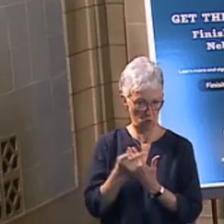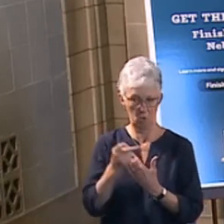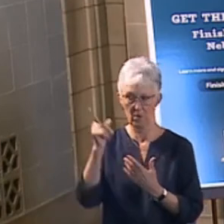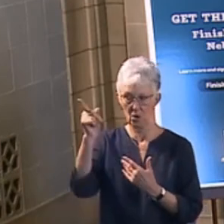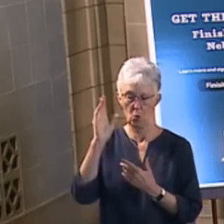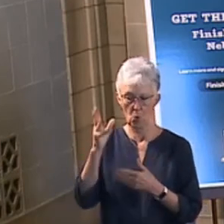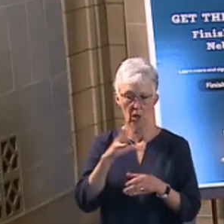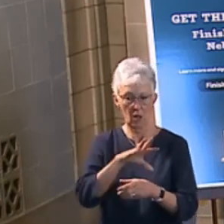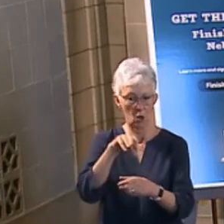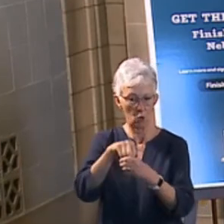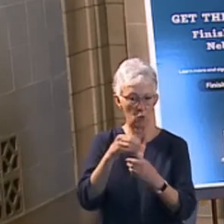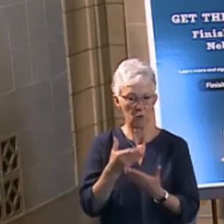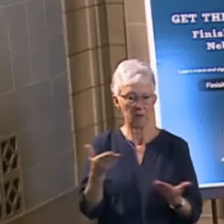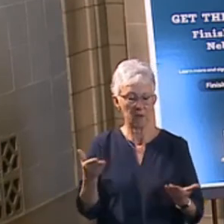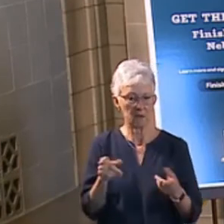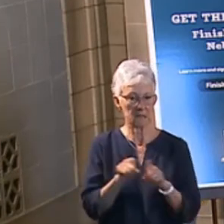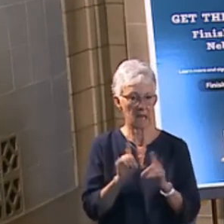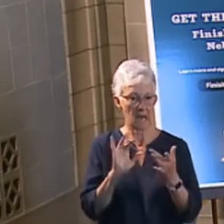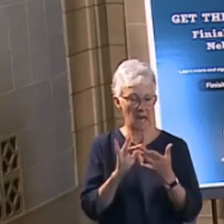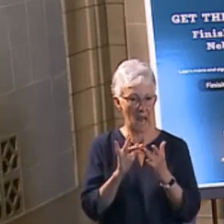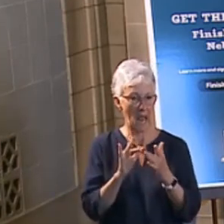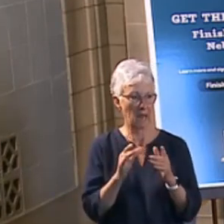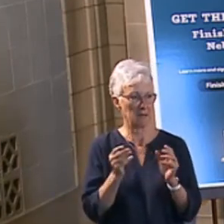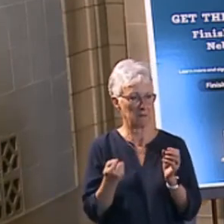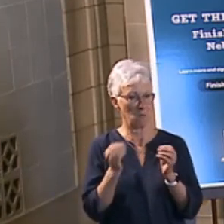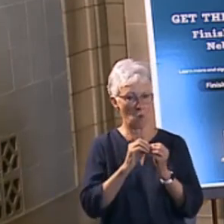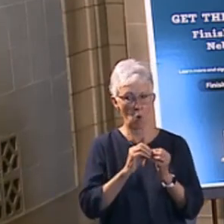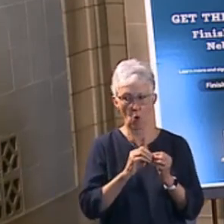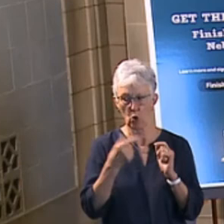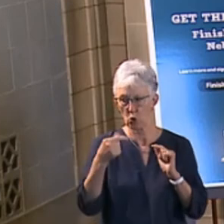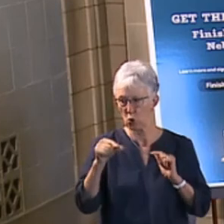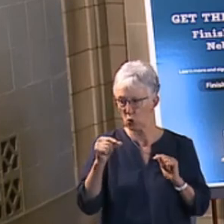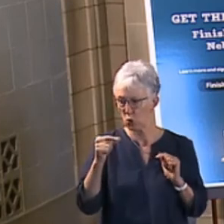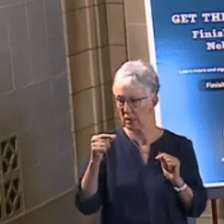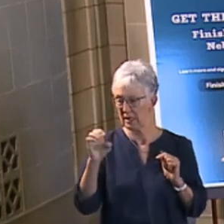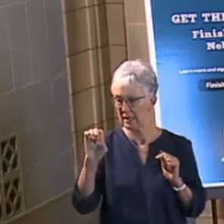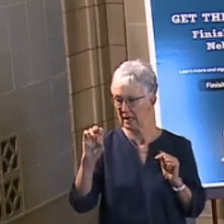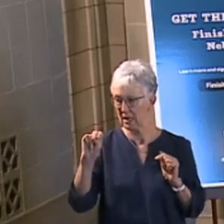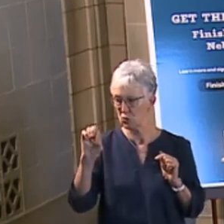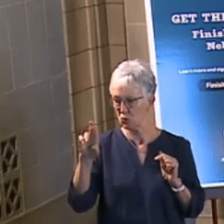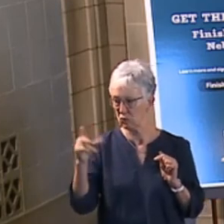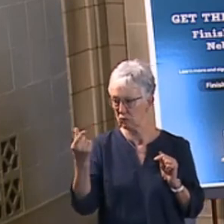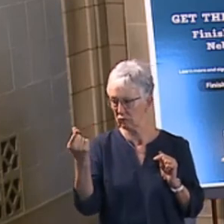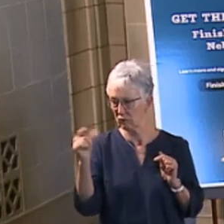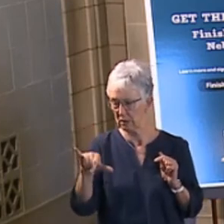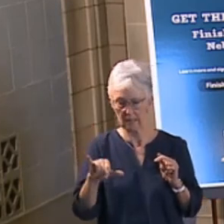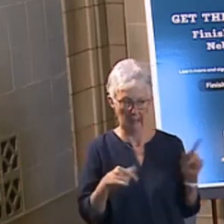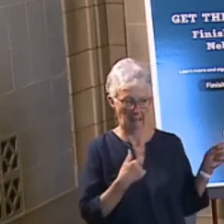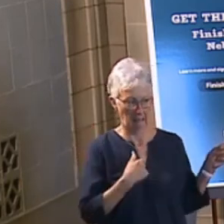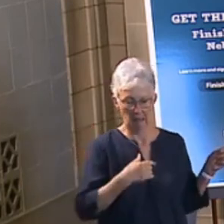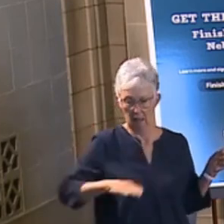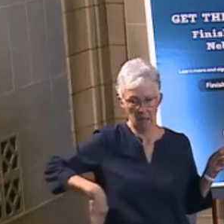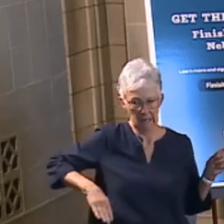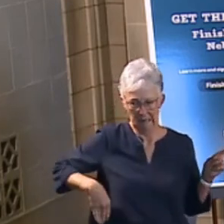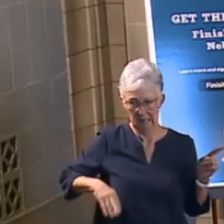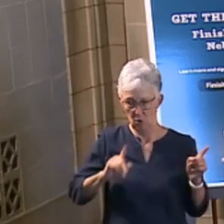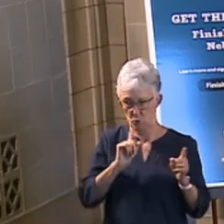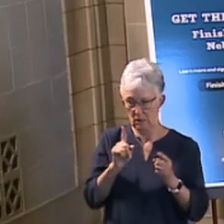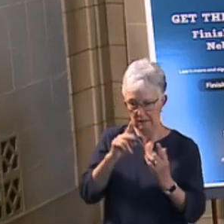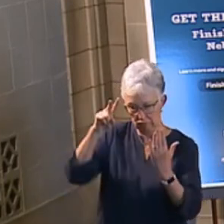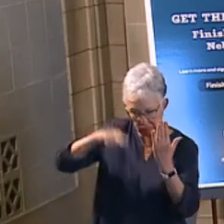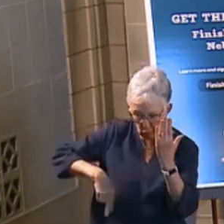things such as broadband and greener energy and that sort of thing. I actually have not had a chance to review that package, so I can't